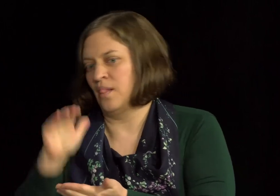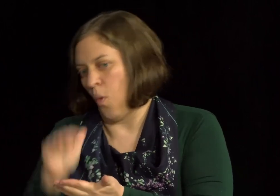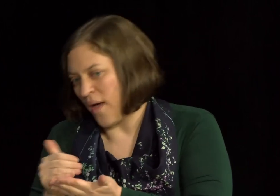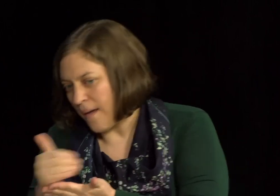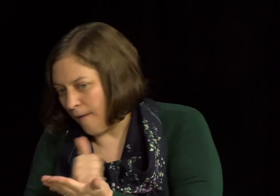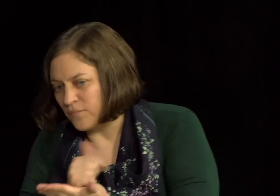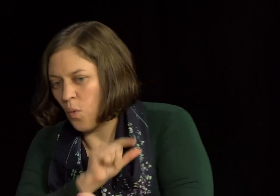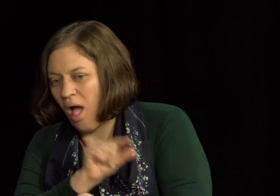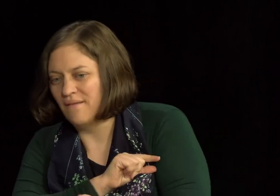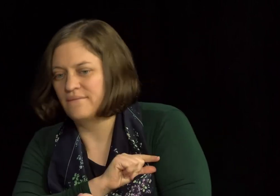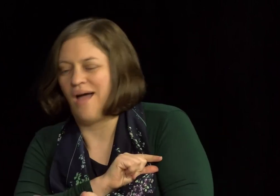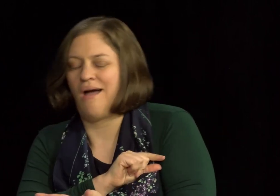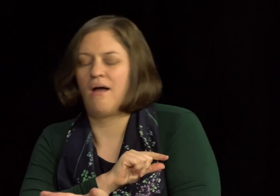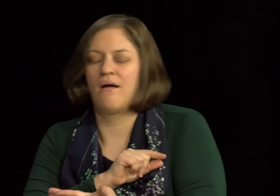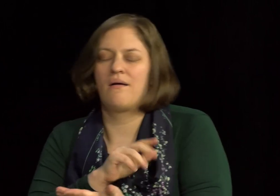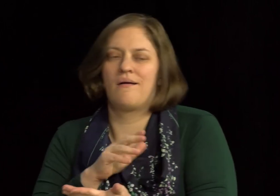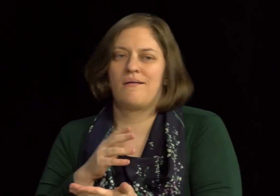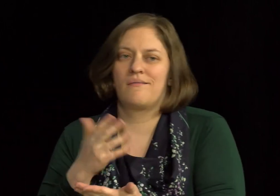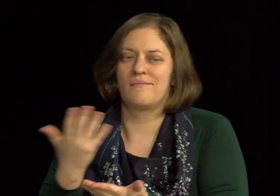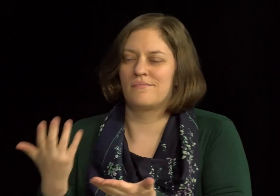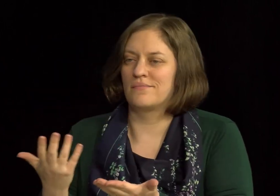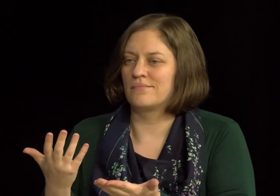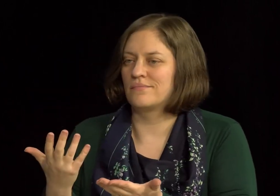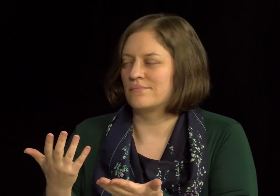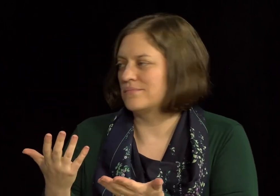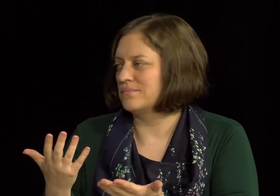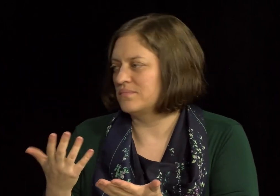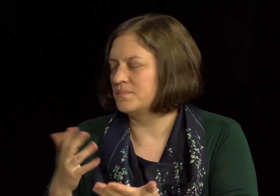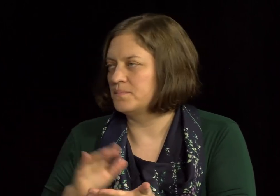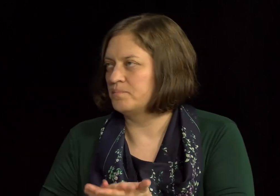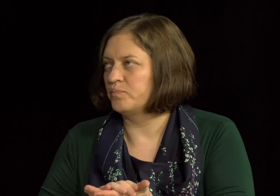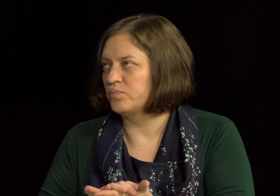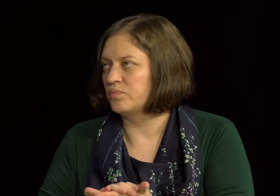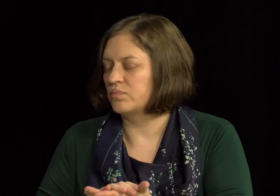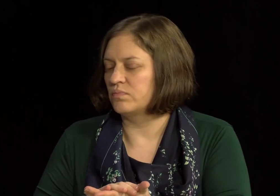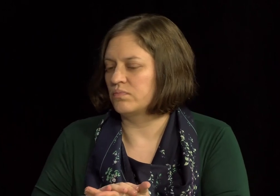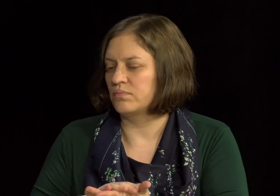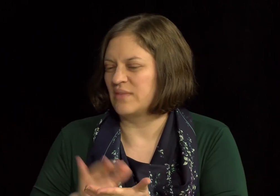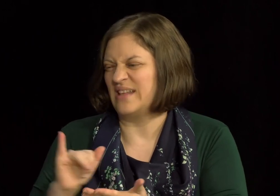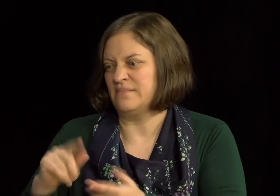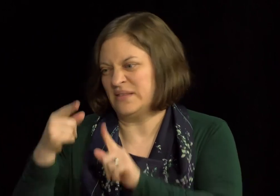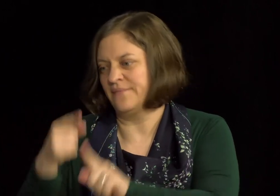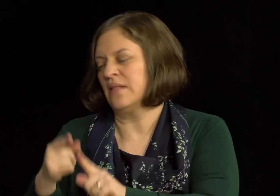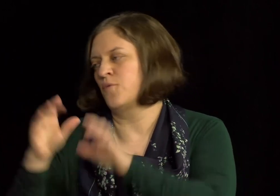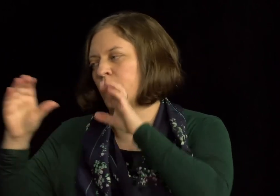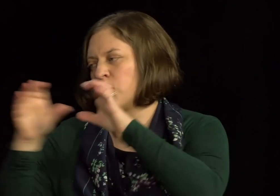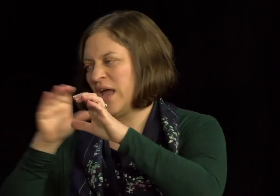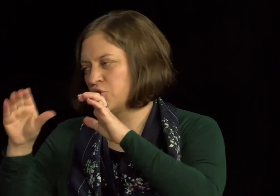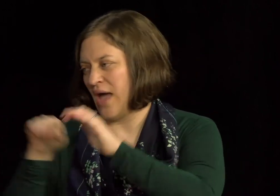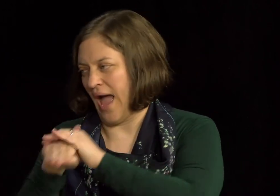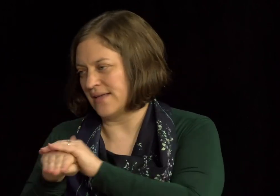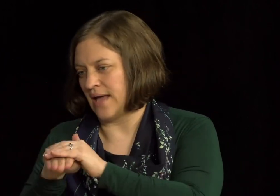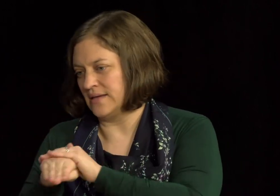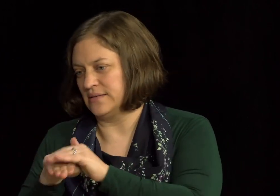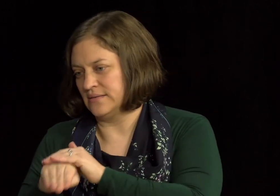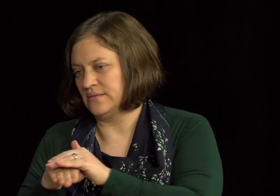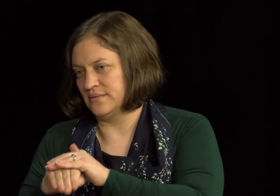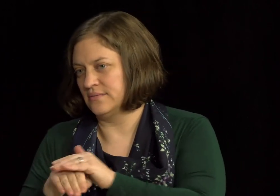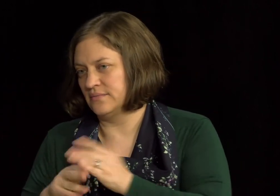you know, you have to qualify, there are some income guidelines and so forth. Um, so, and those are specifically